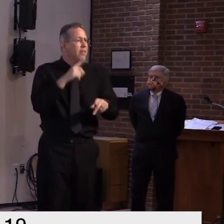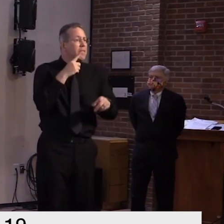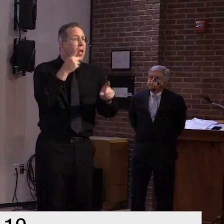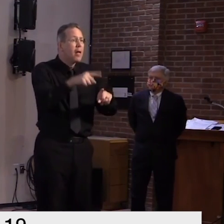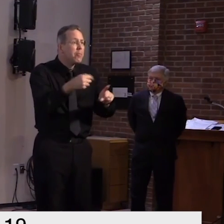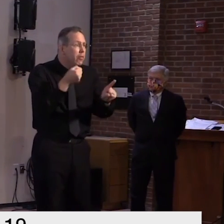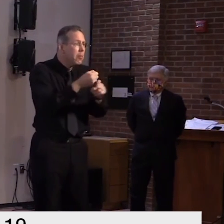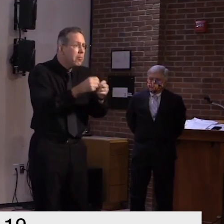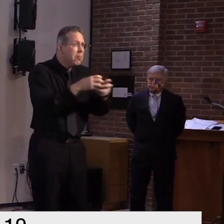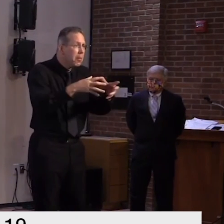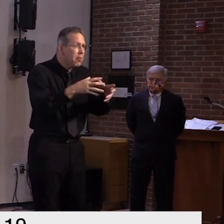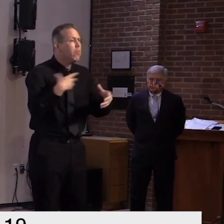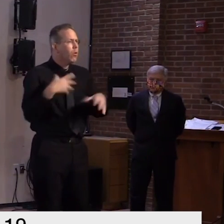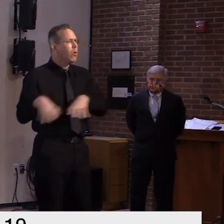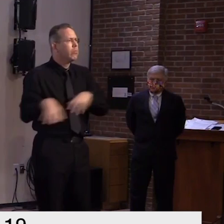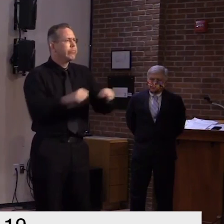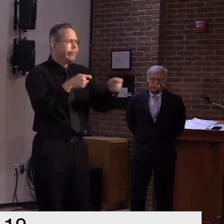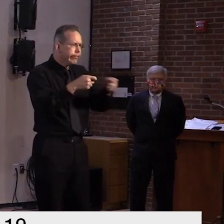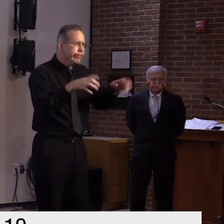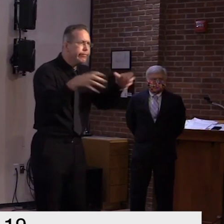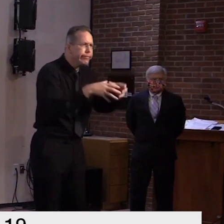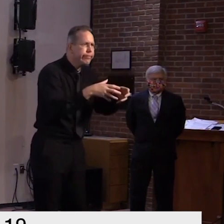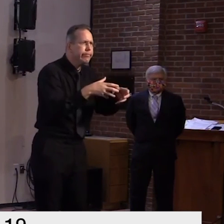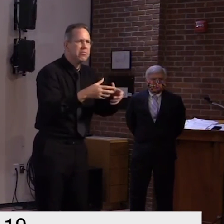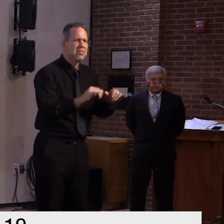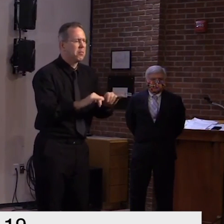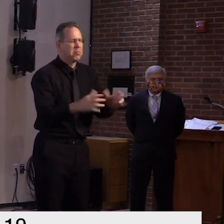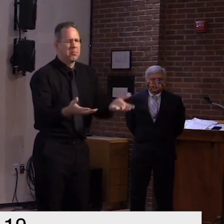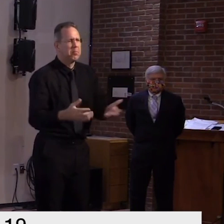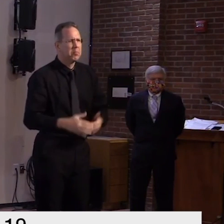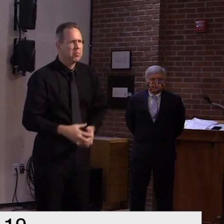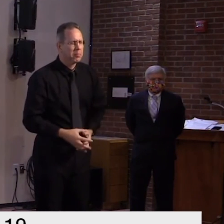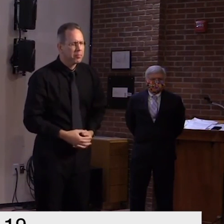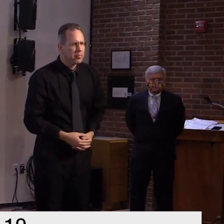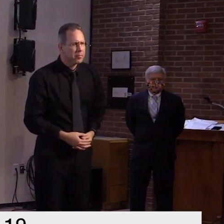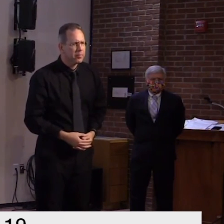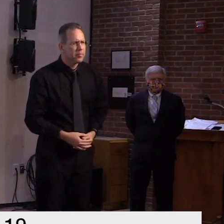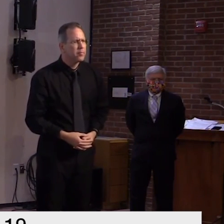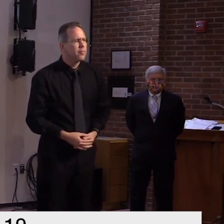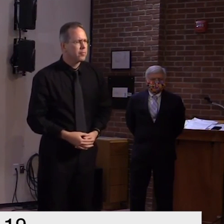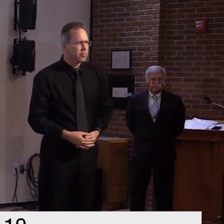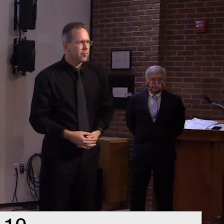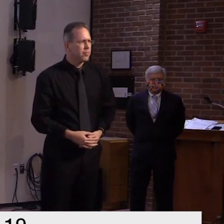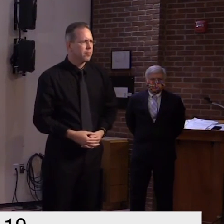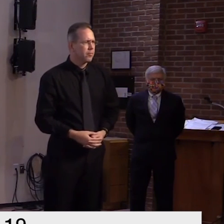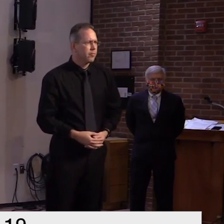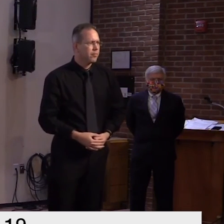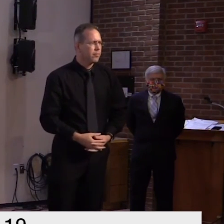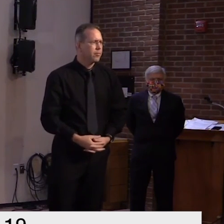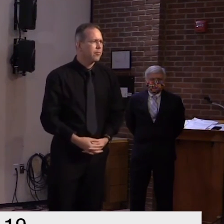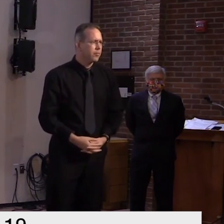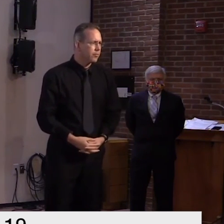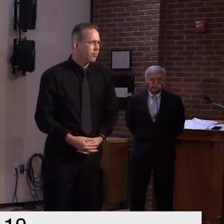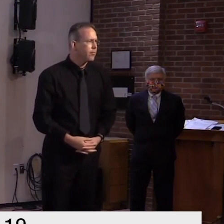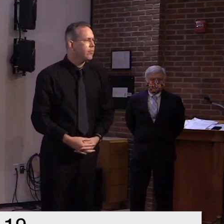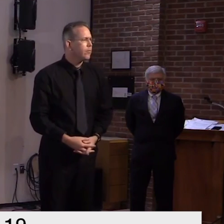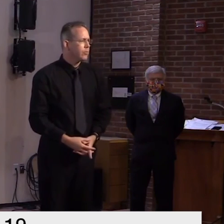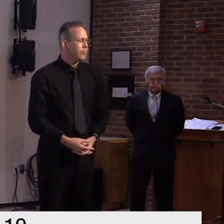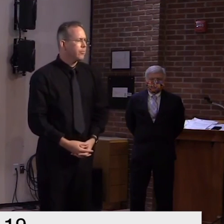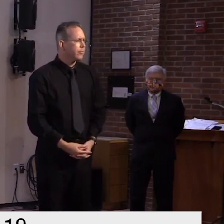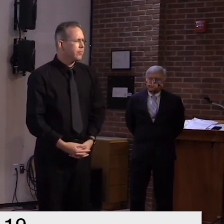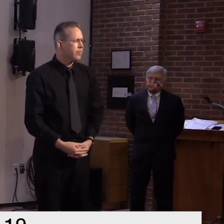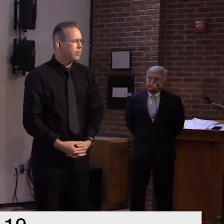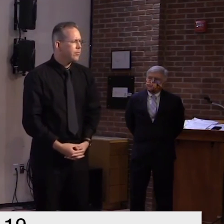great thank you very much and just um if there's anything in here based on